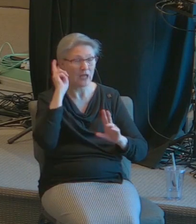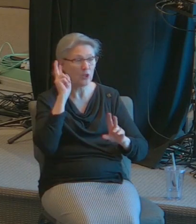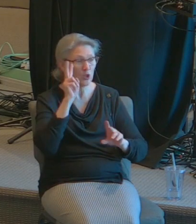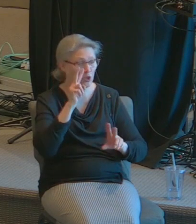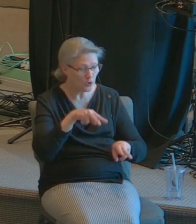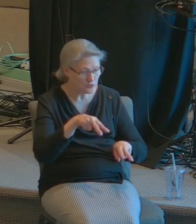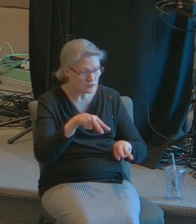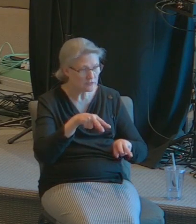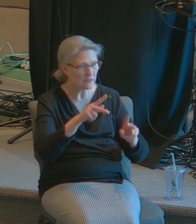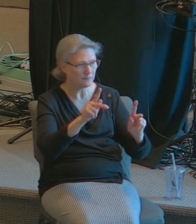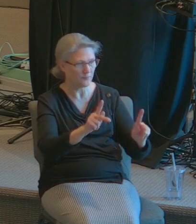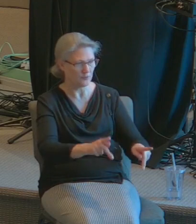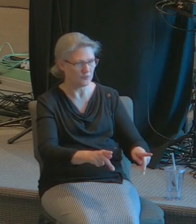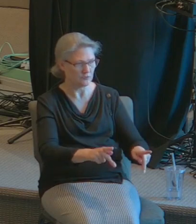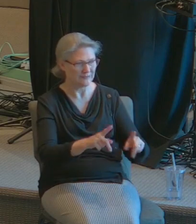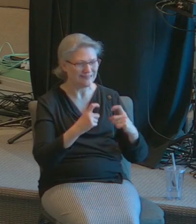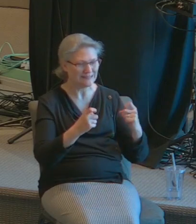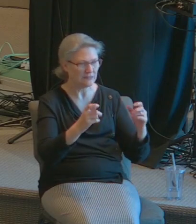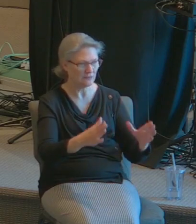the sinner